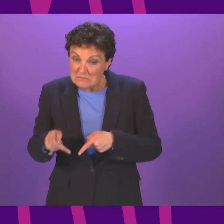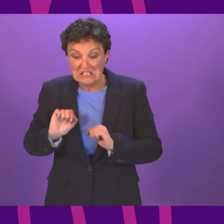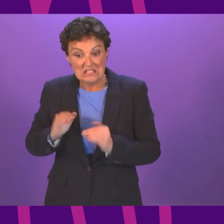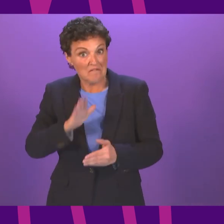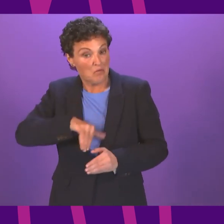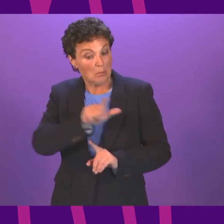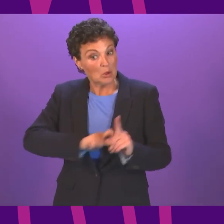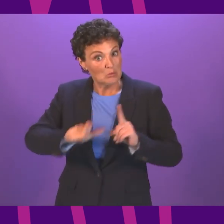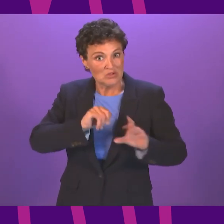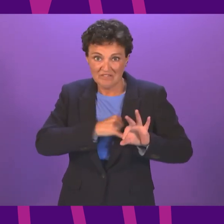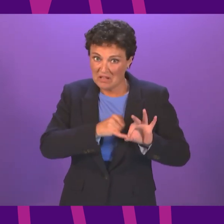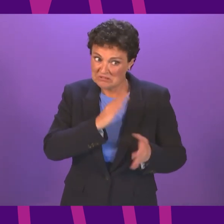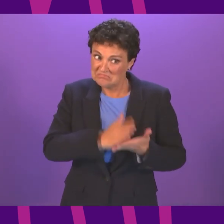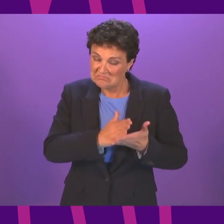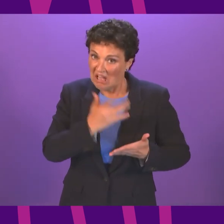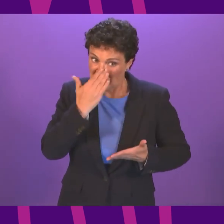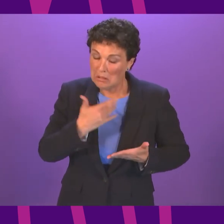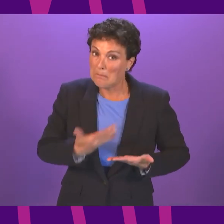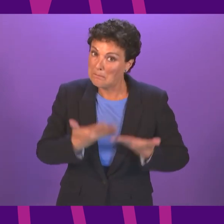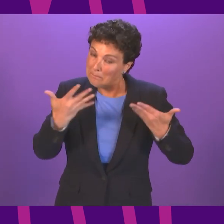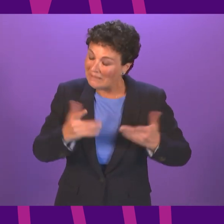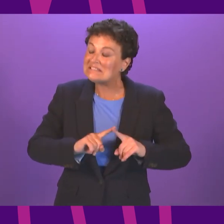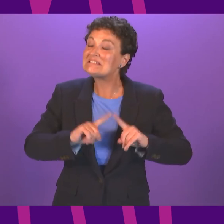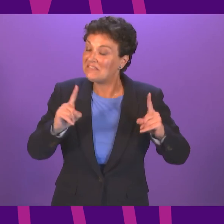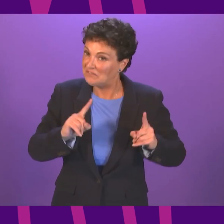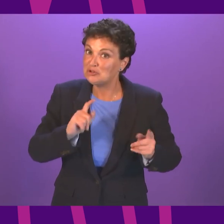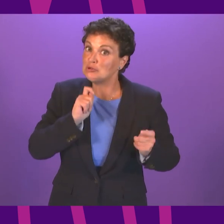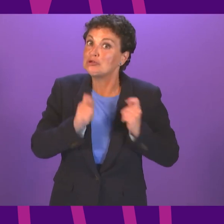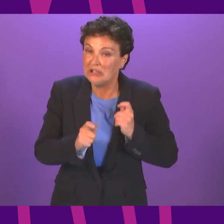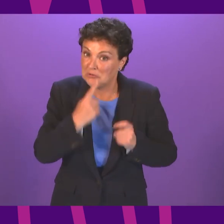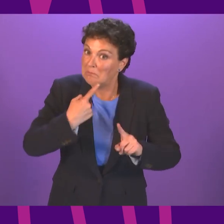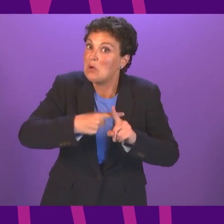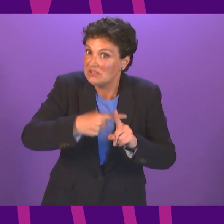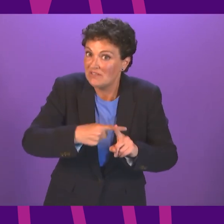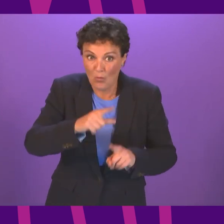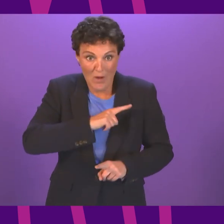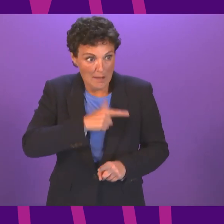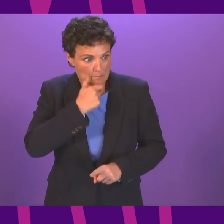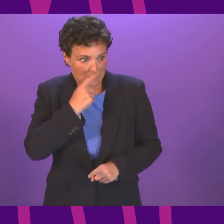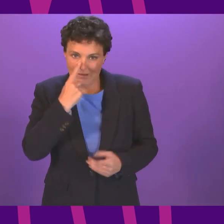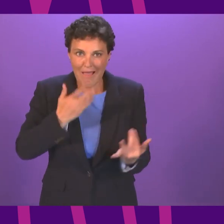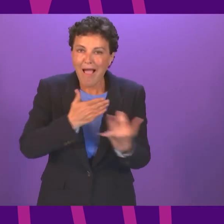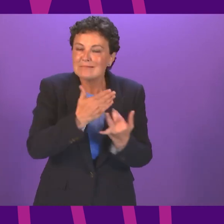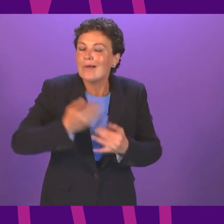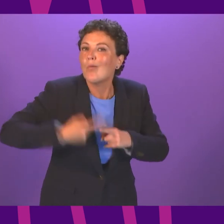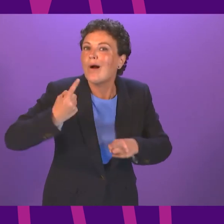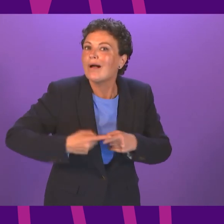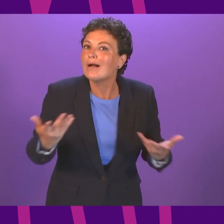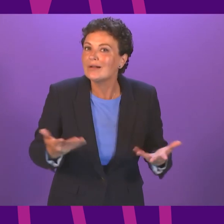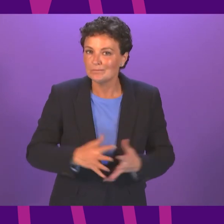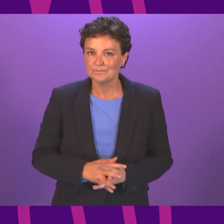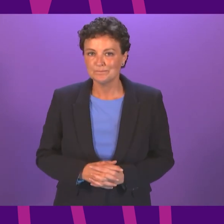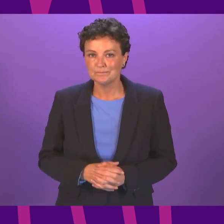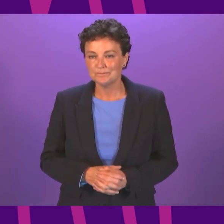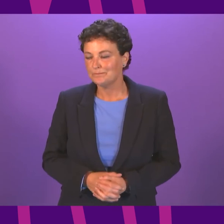now providing has been a step change in making these test kits accessible to people right across the country. Daniel